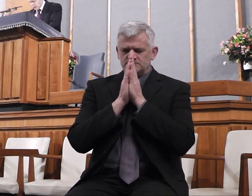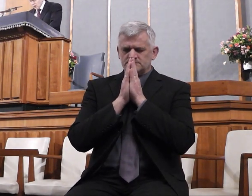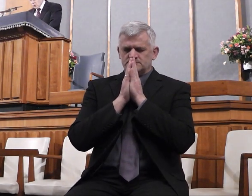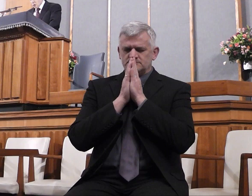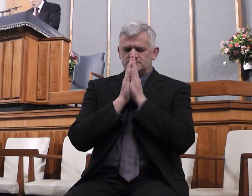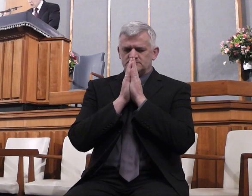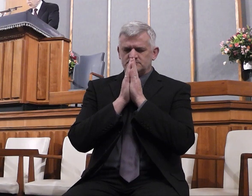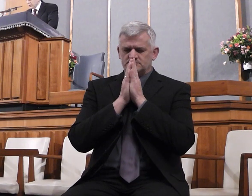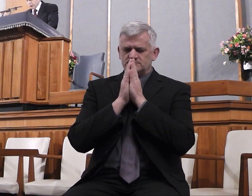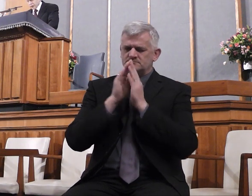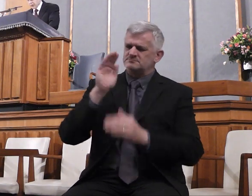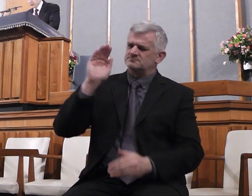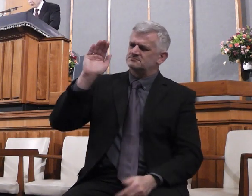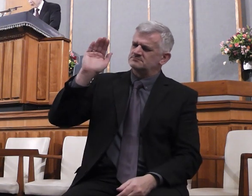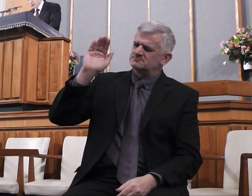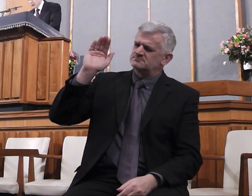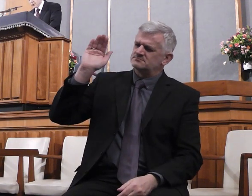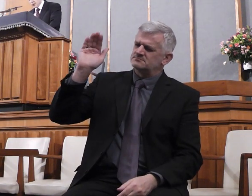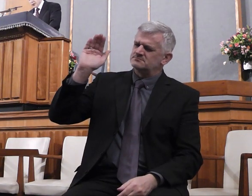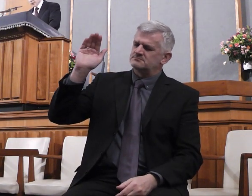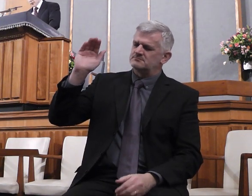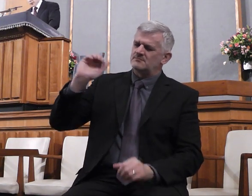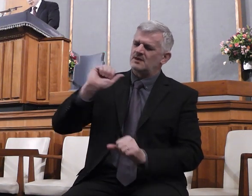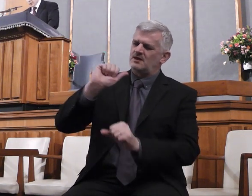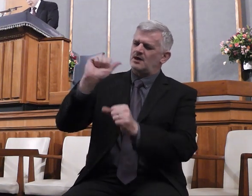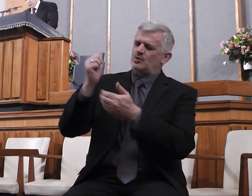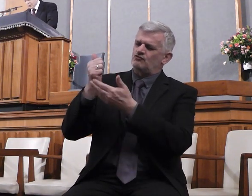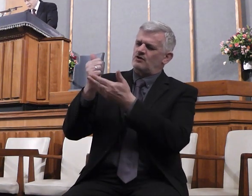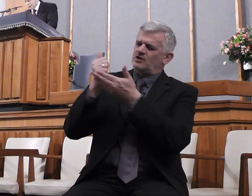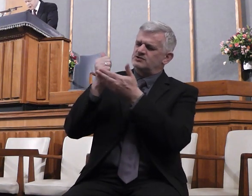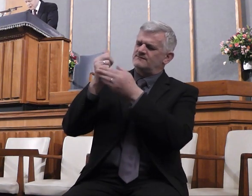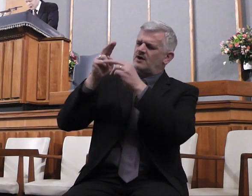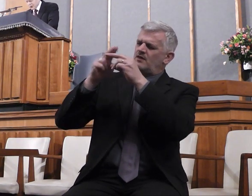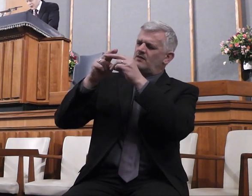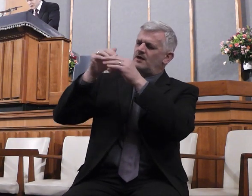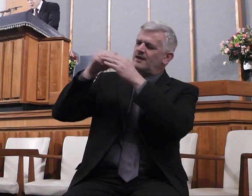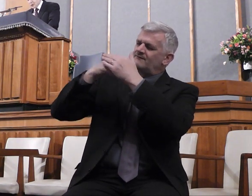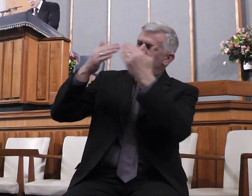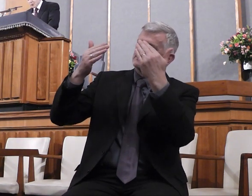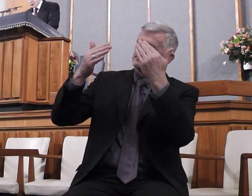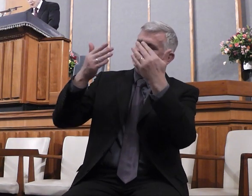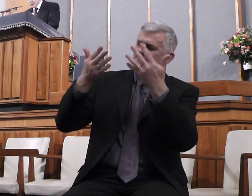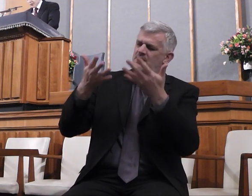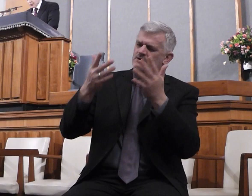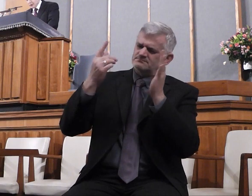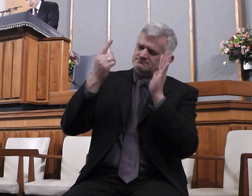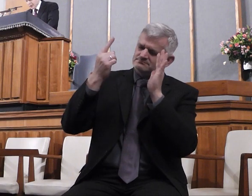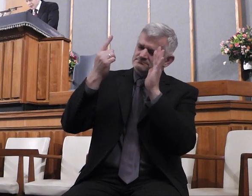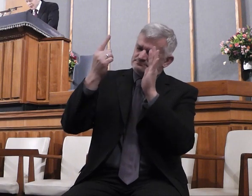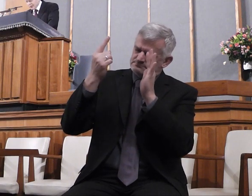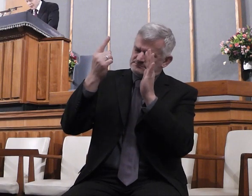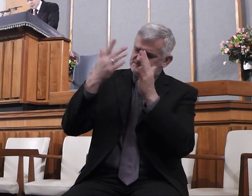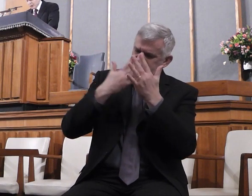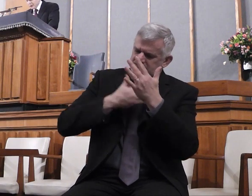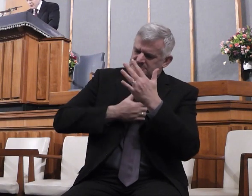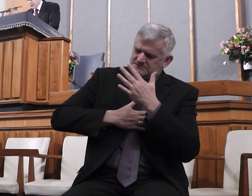O God, our gracious heavenly Father, we come before thee and we humble ourselves in thy mighty